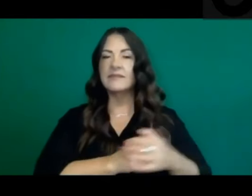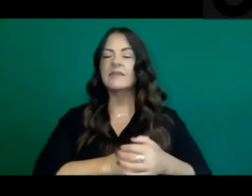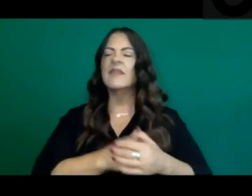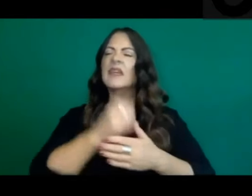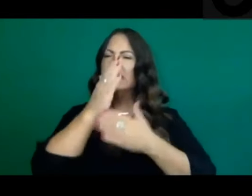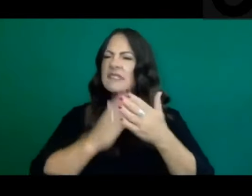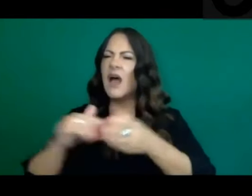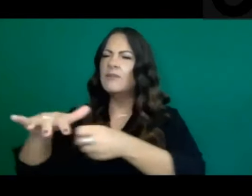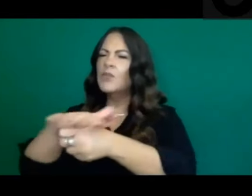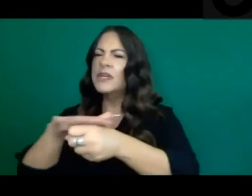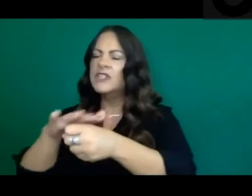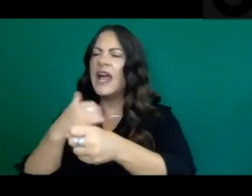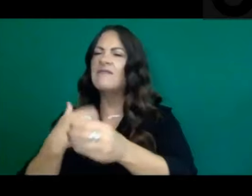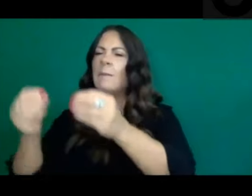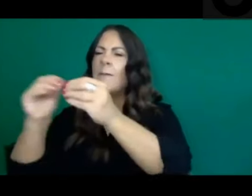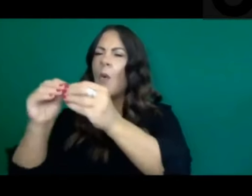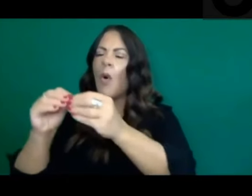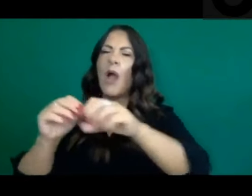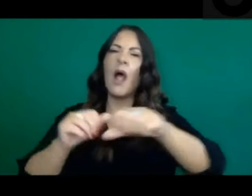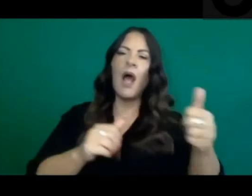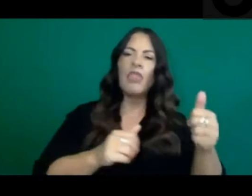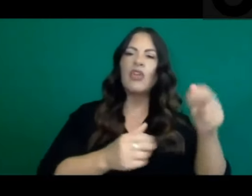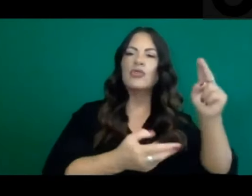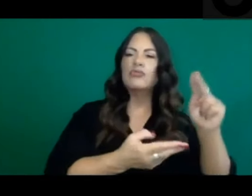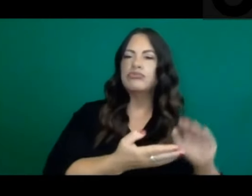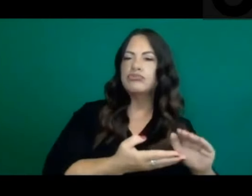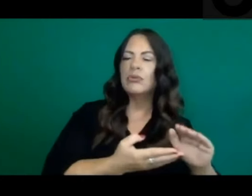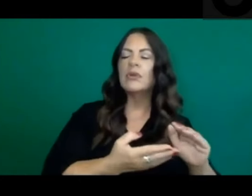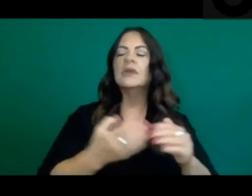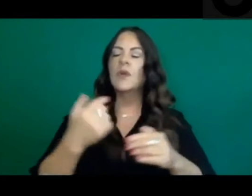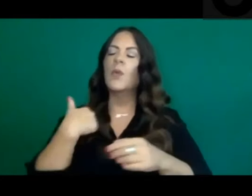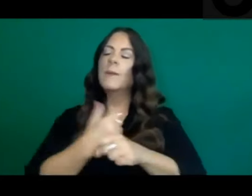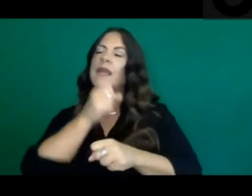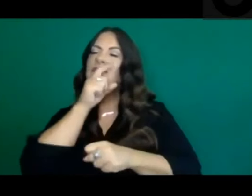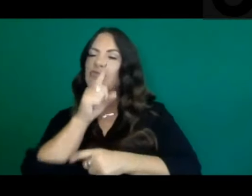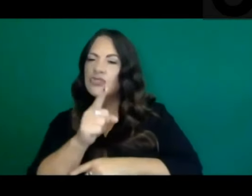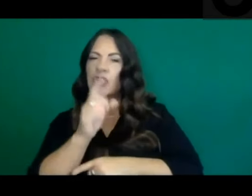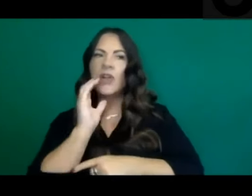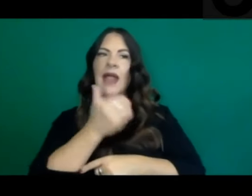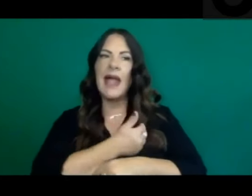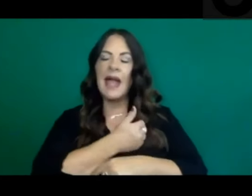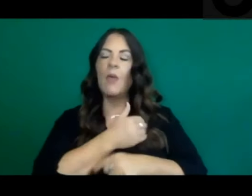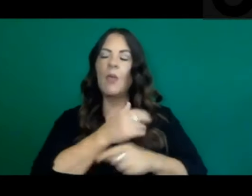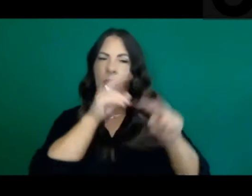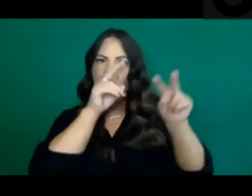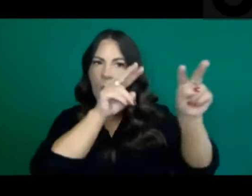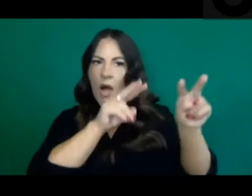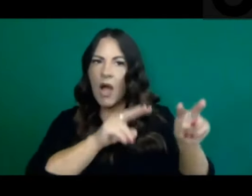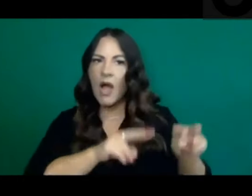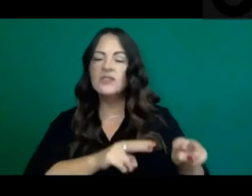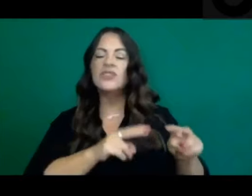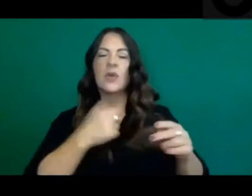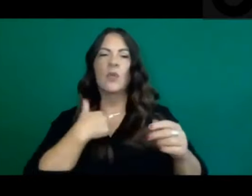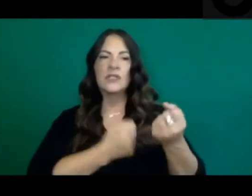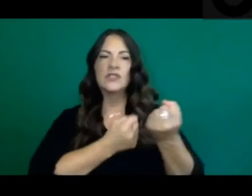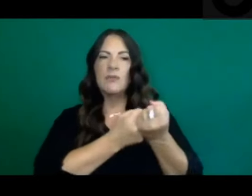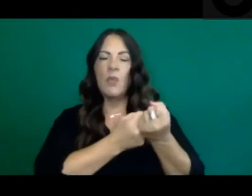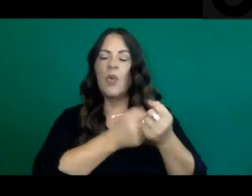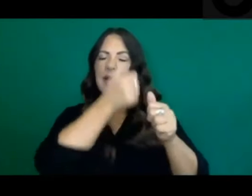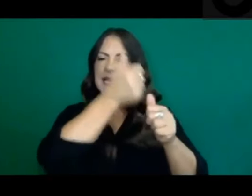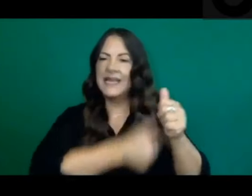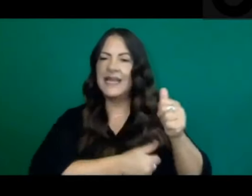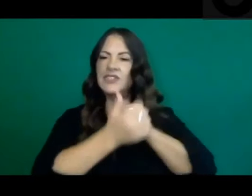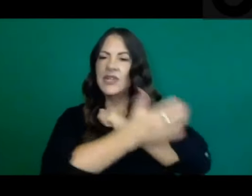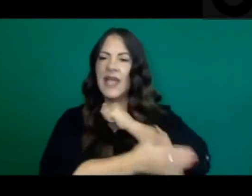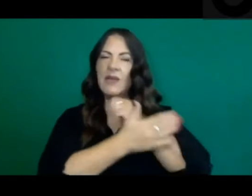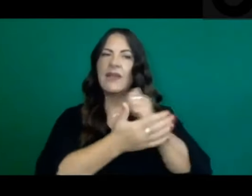having increases and making sure we use our data monitoring program to assist counties and support counties in a successful